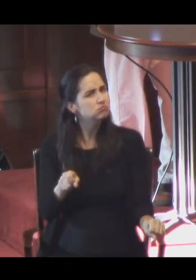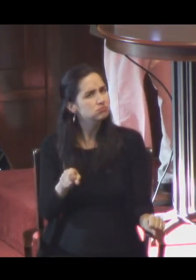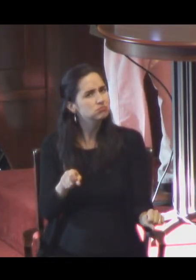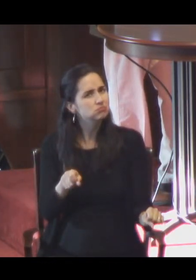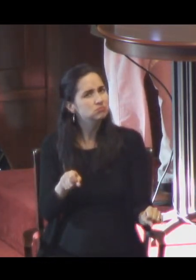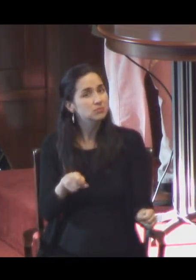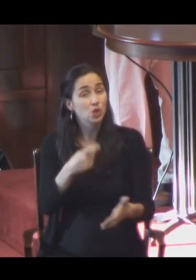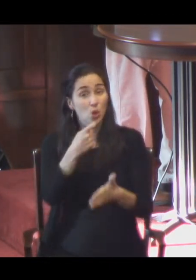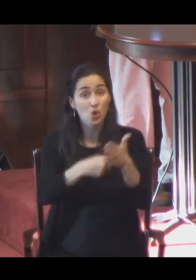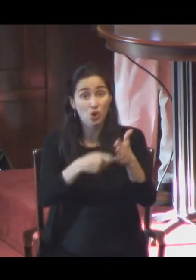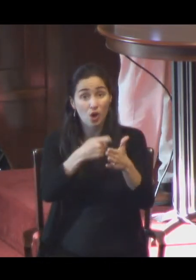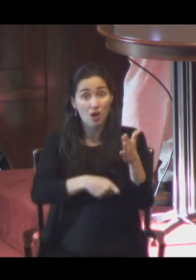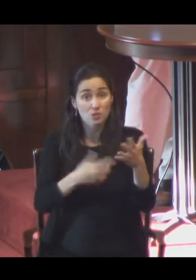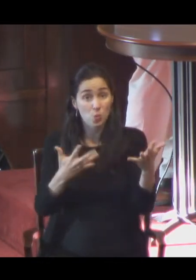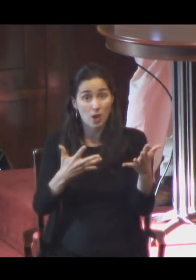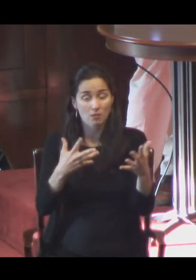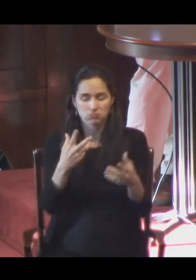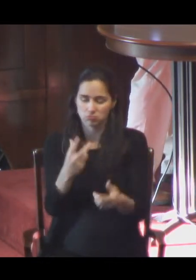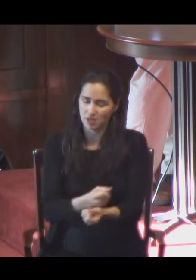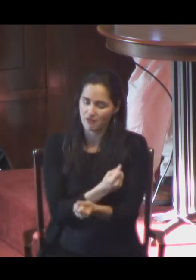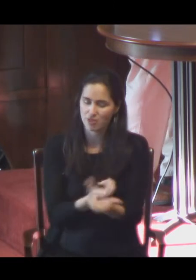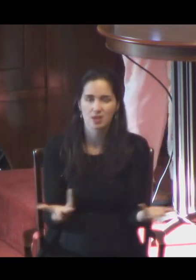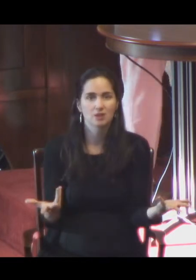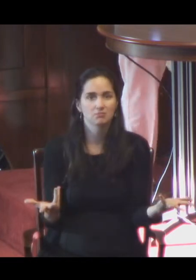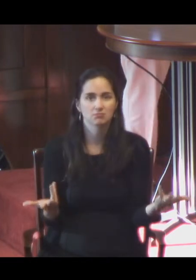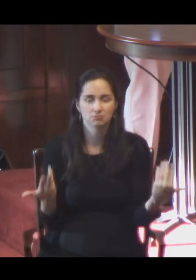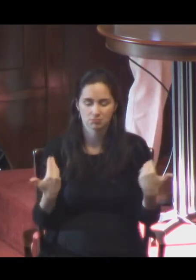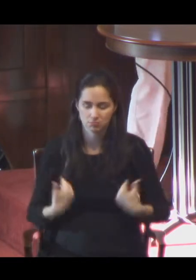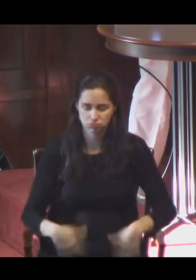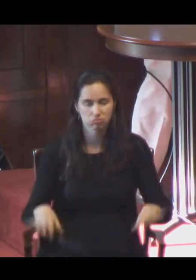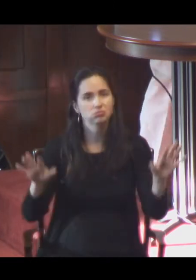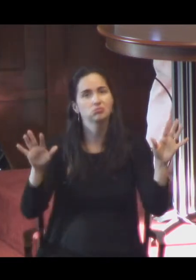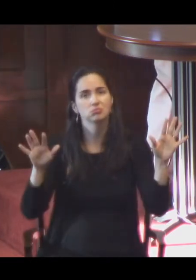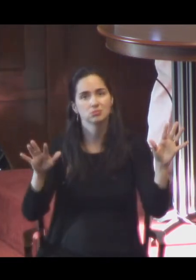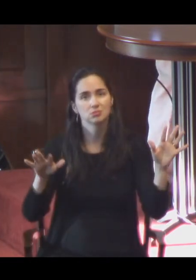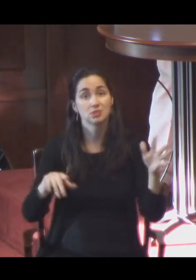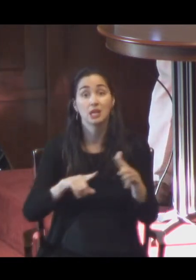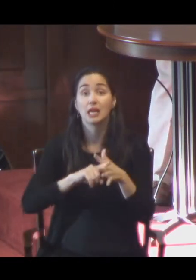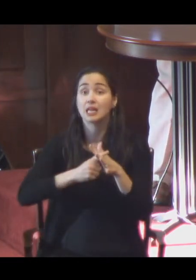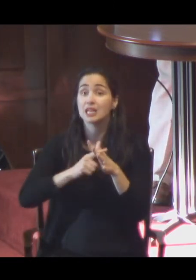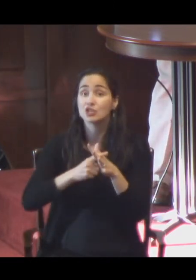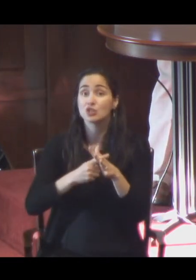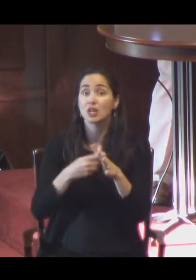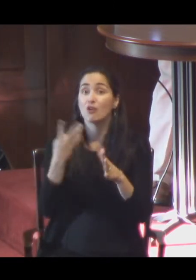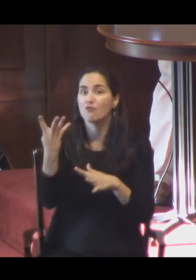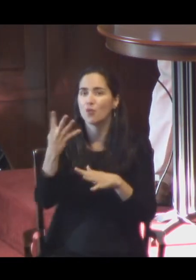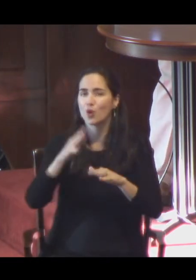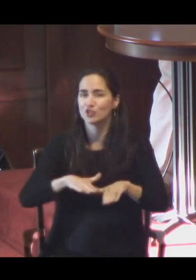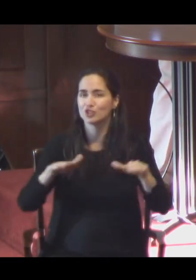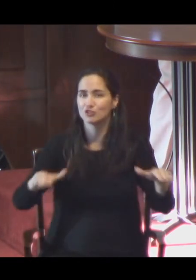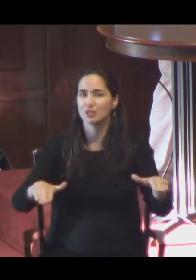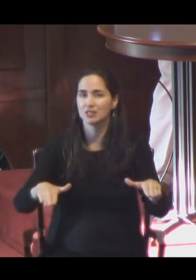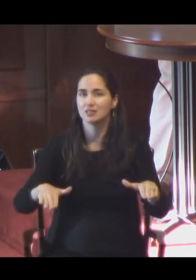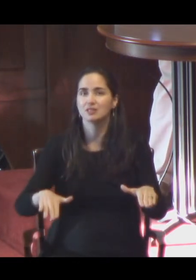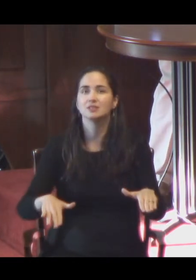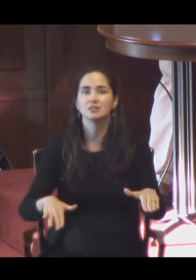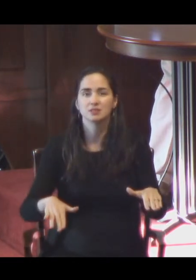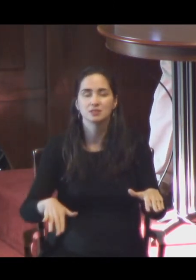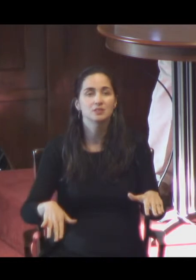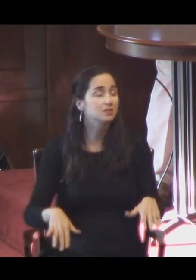costing not less than everything. So there were originally four children in this tree. This is an eight-foot tall painting, about five feet wide. They were life-size figures. They're